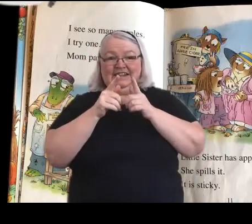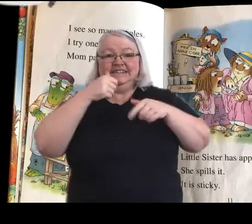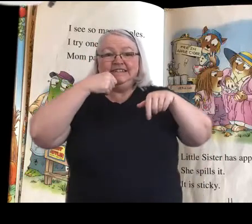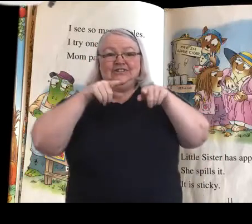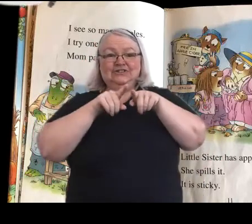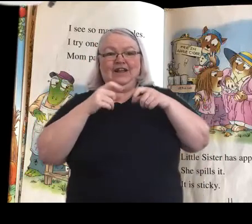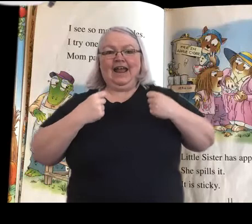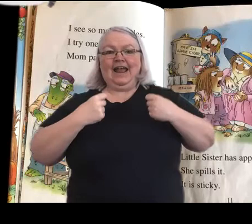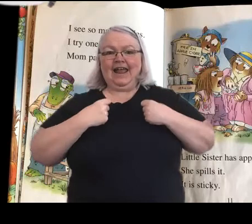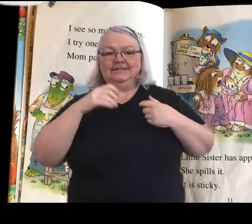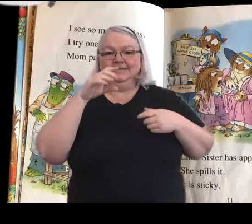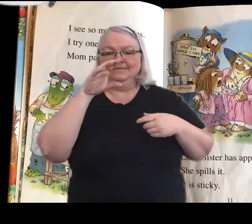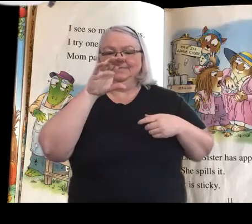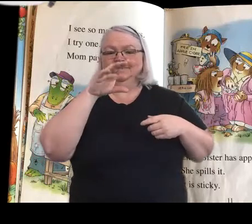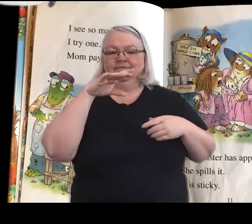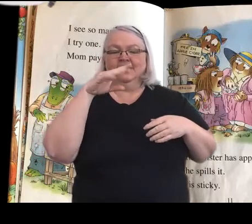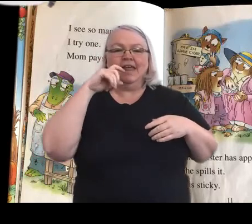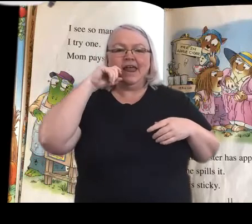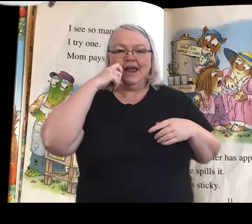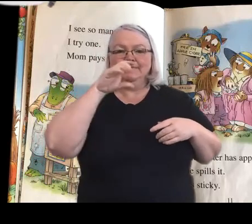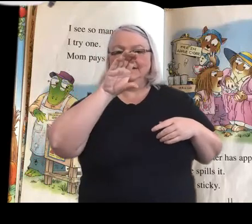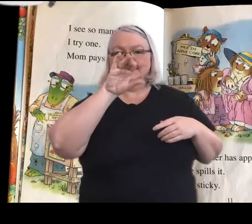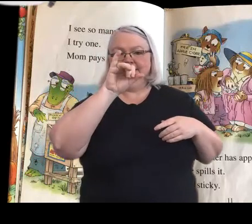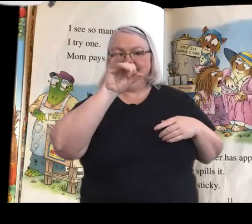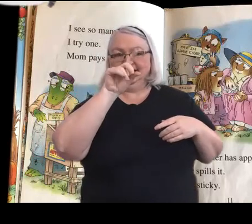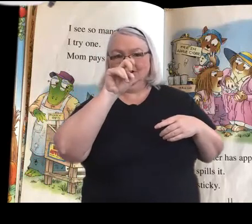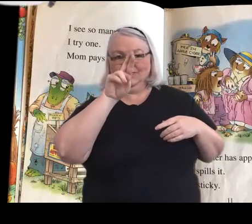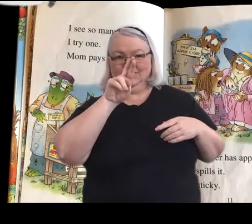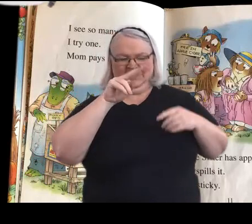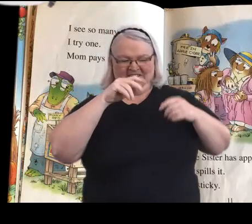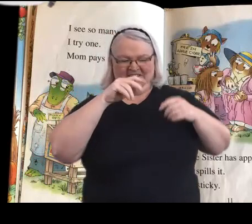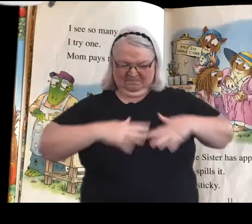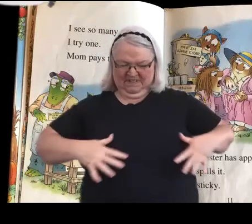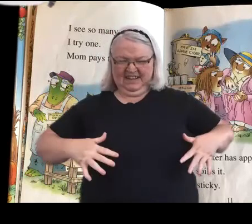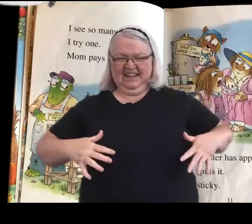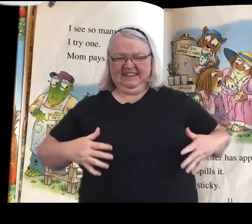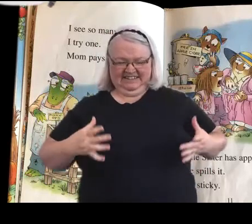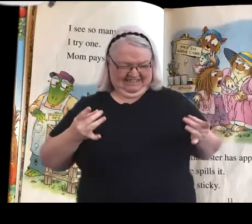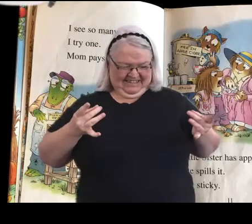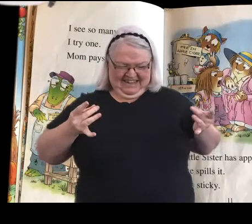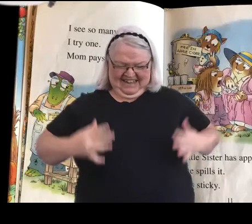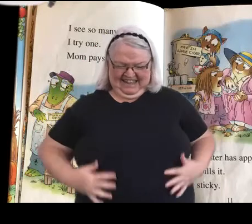Little sister has apple cider. She spills it. It is sticky.